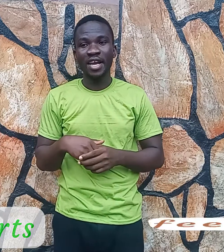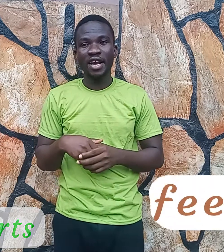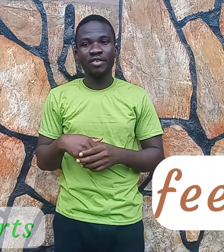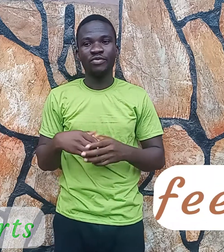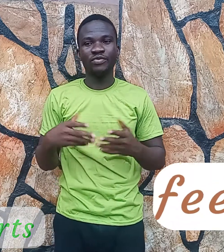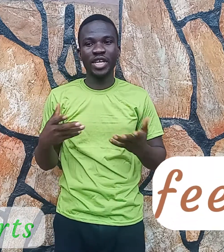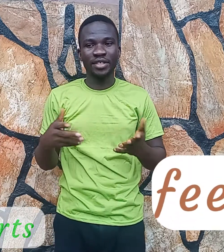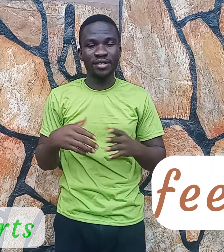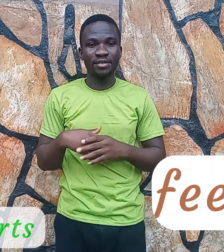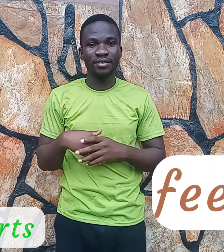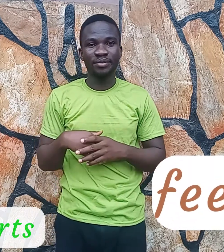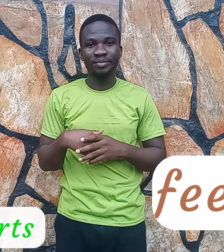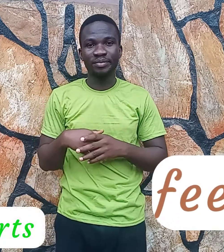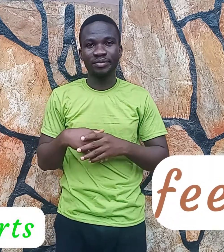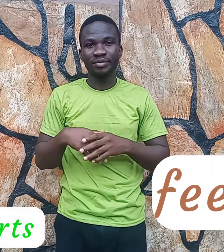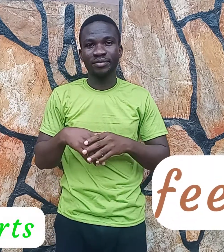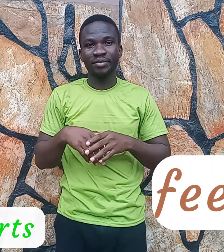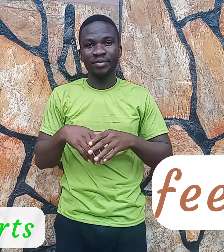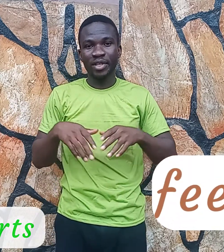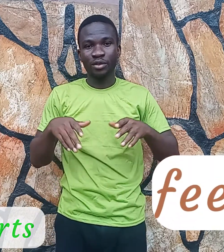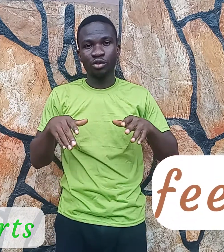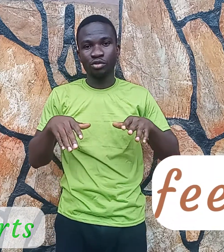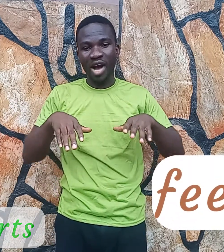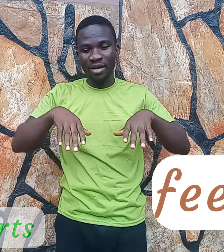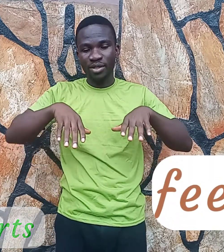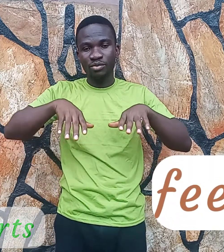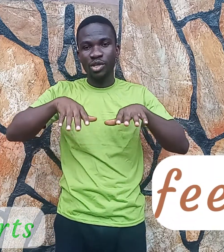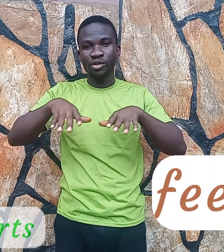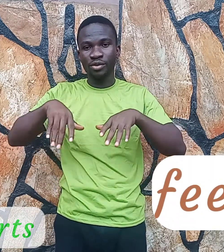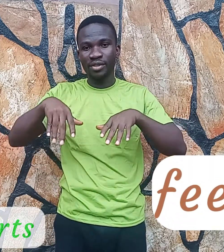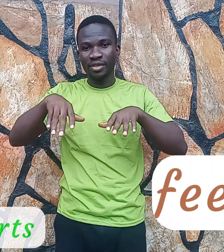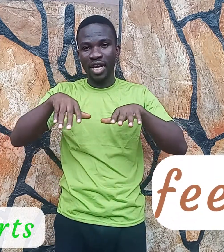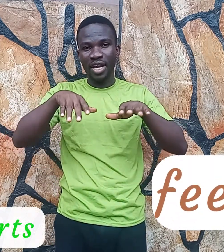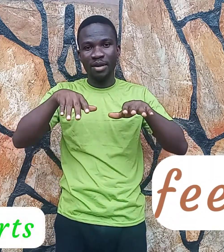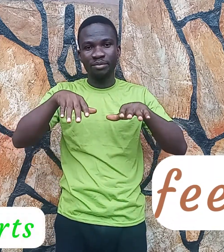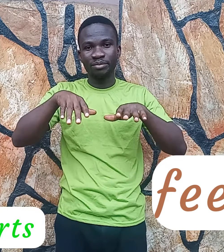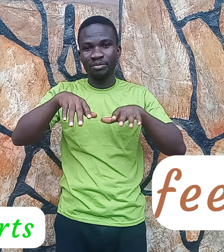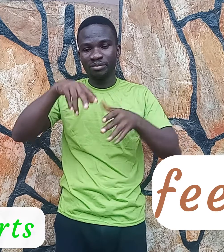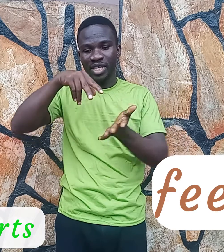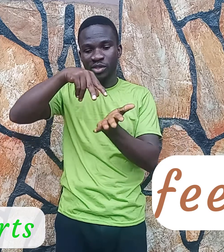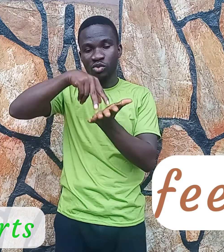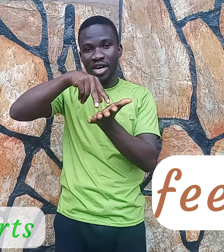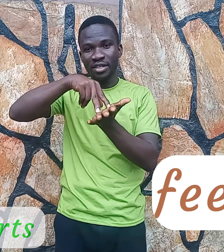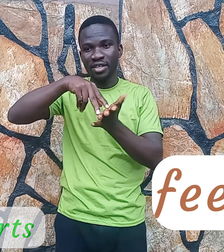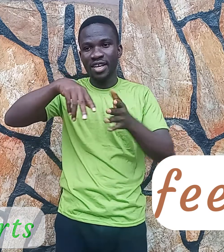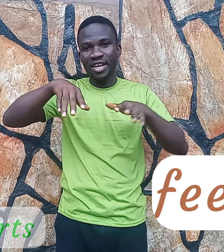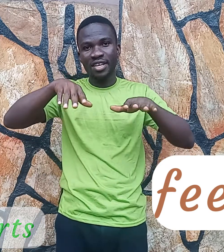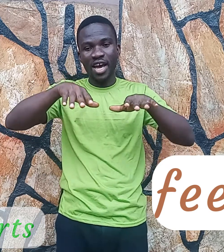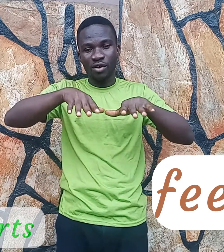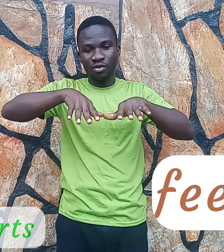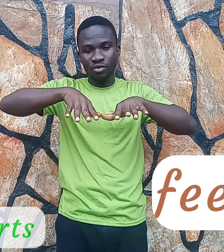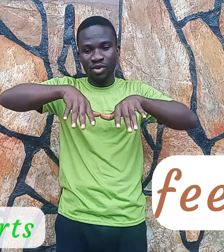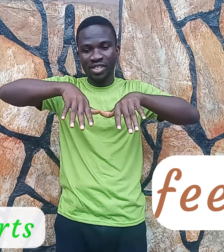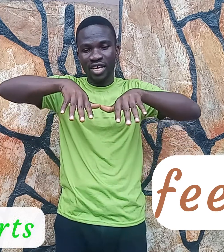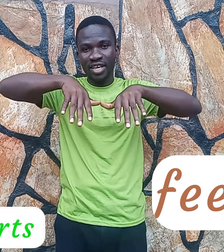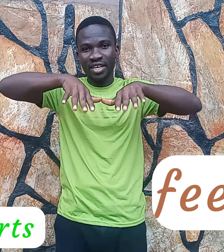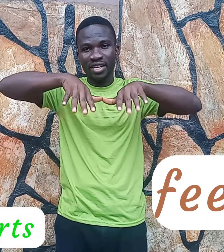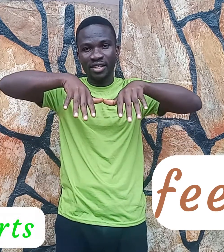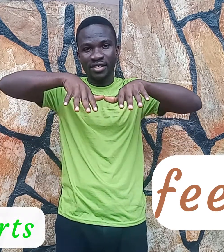Feet. So whilst we use this one, now we say these